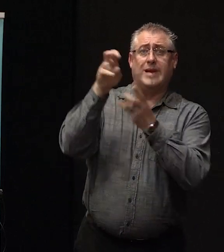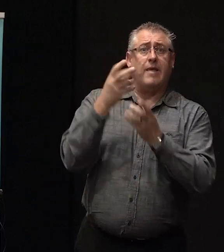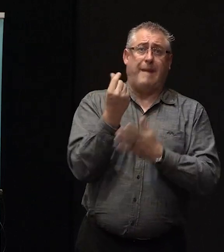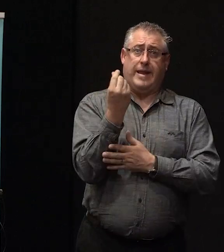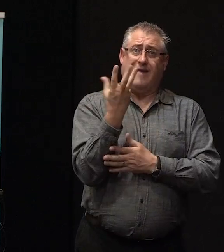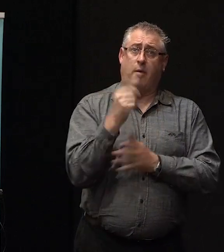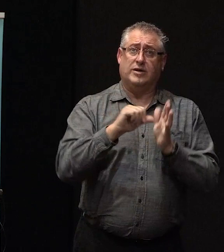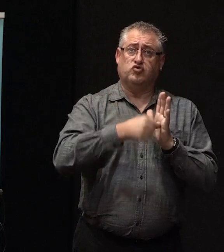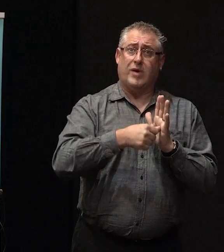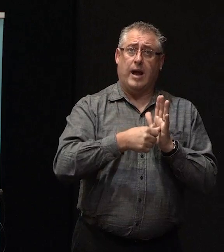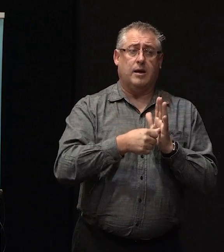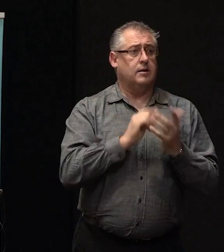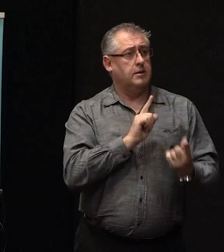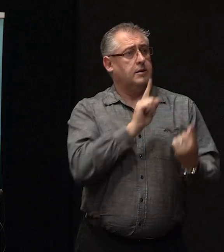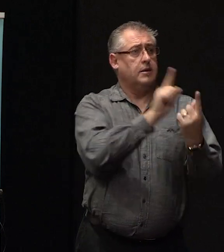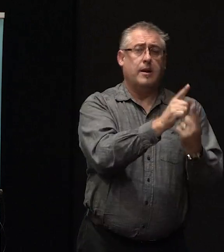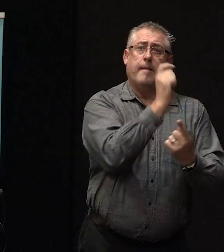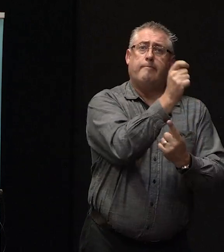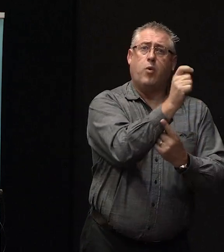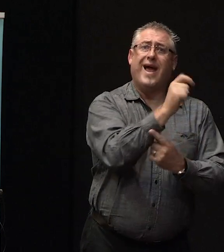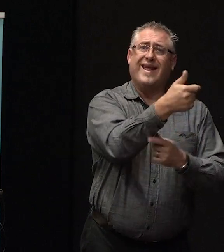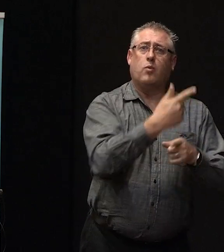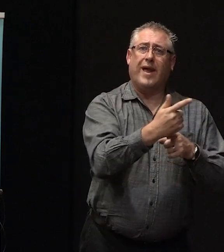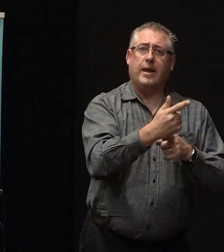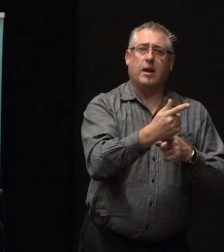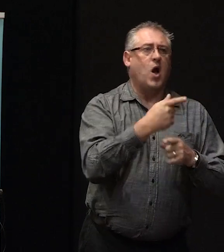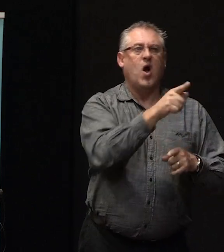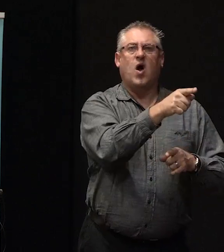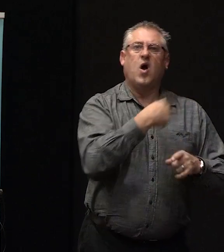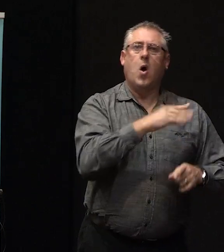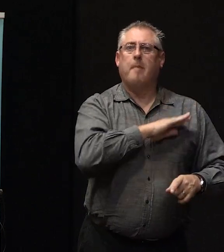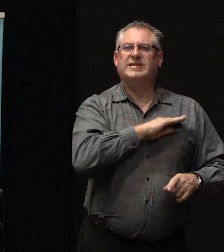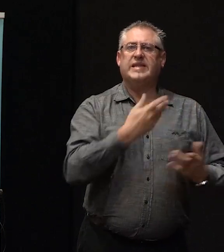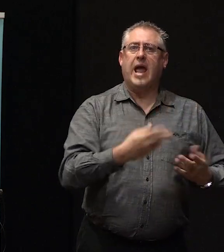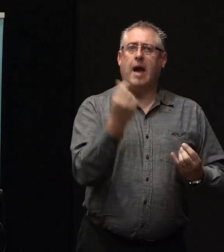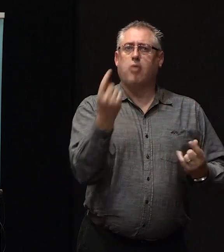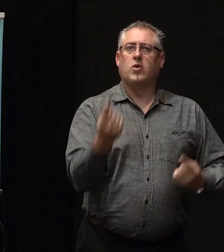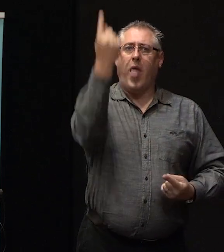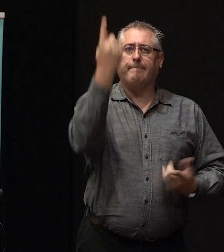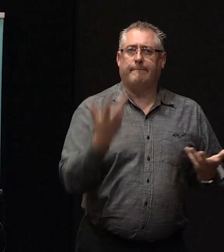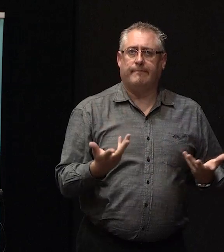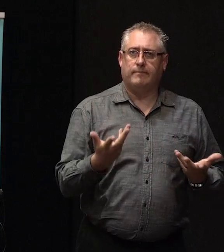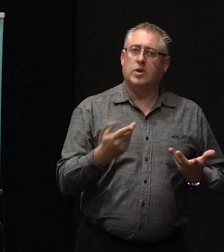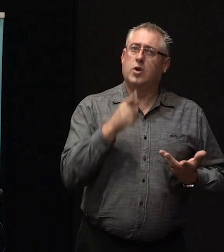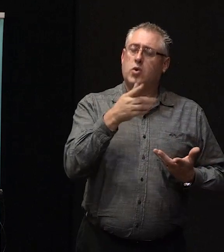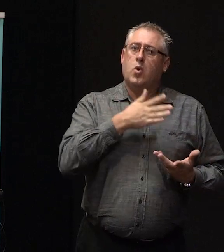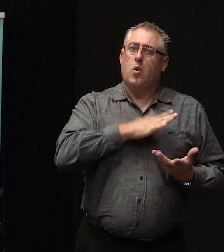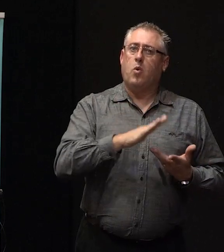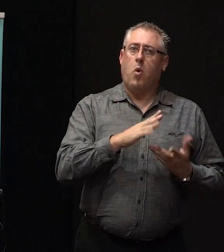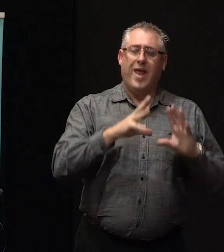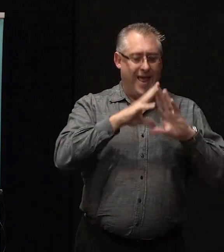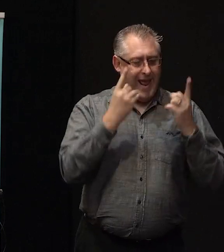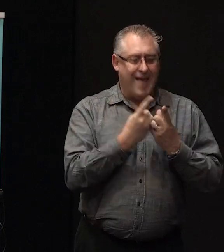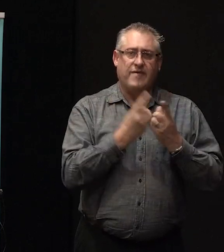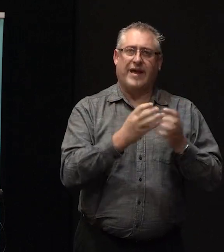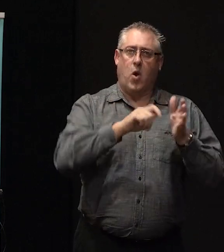insurer and you turn up to the builder the next week, he doesn't say, oh hell, I'm actually really busy now and the prices have gone up. You want to have everything, everything